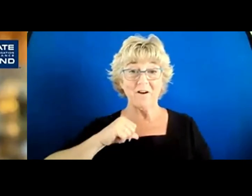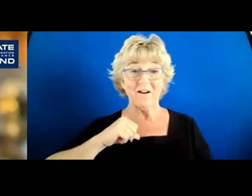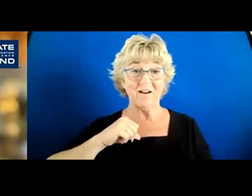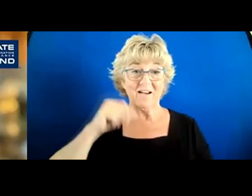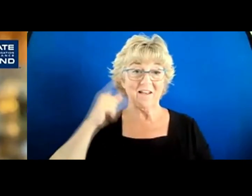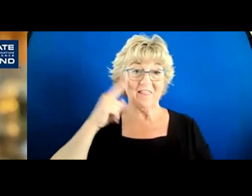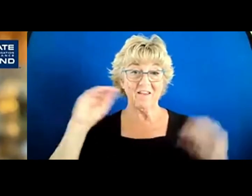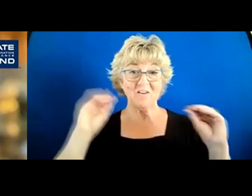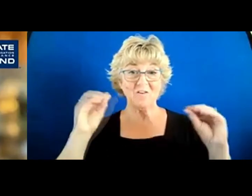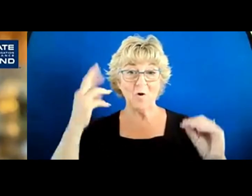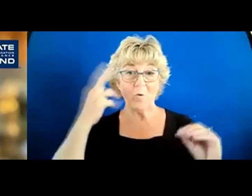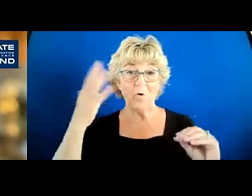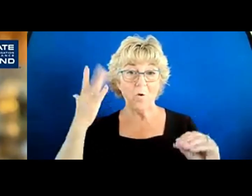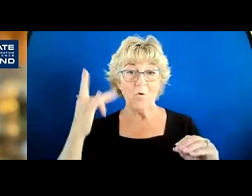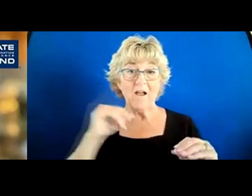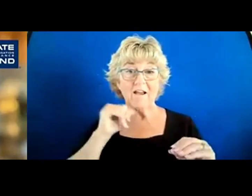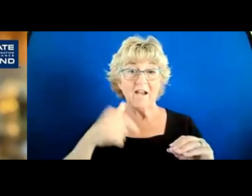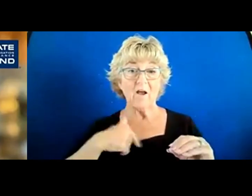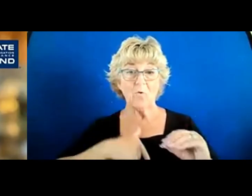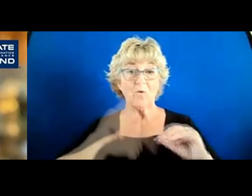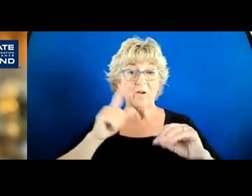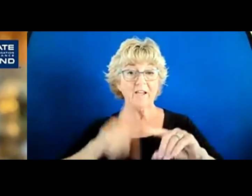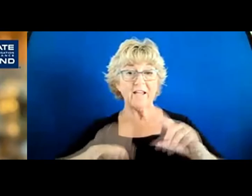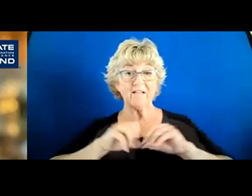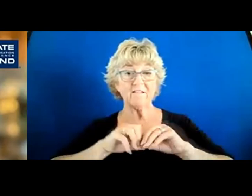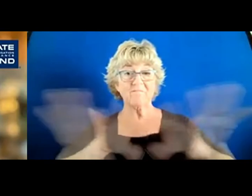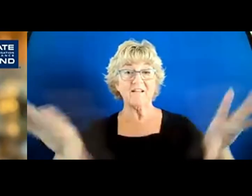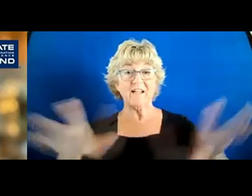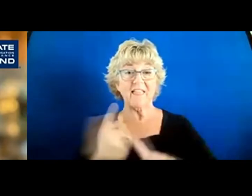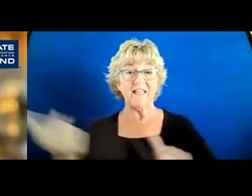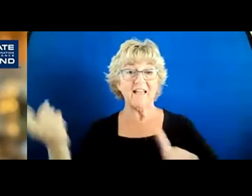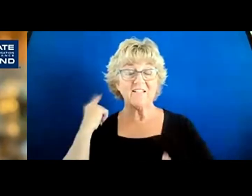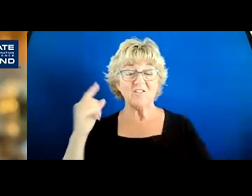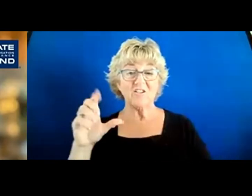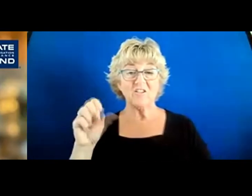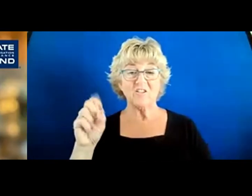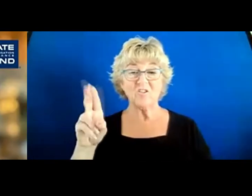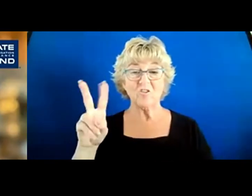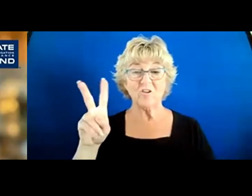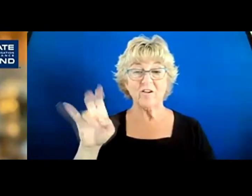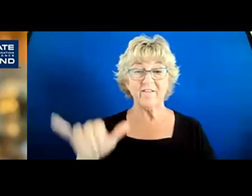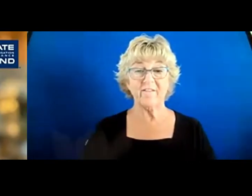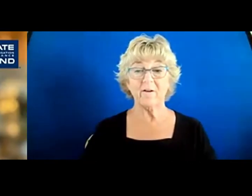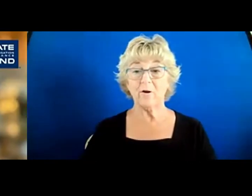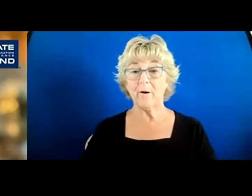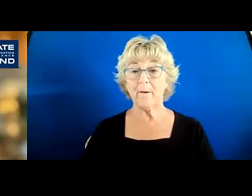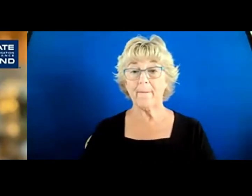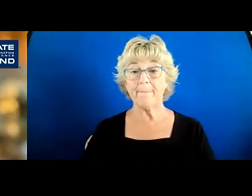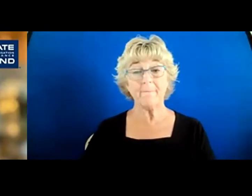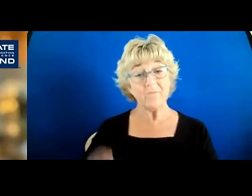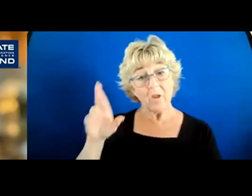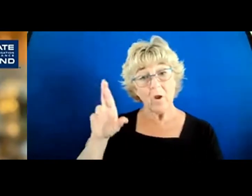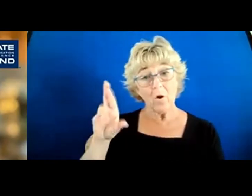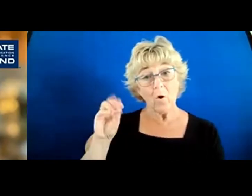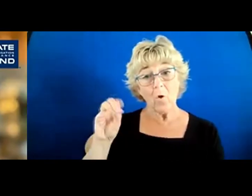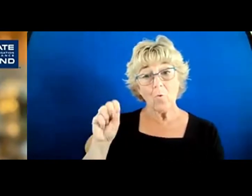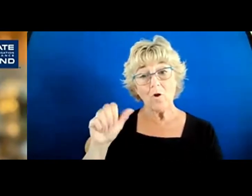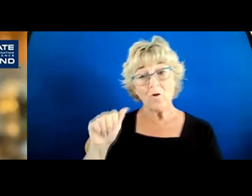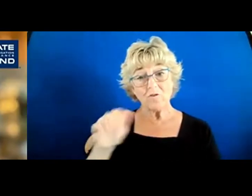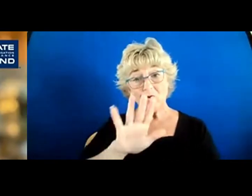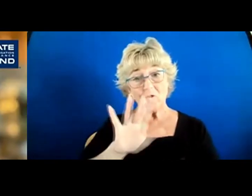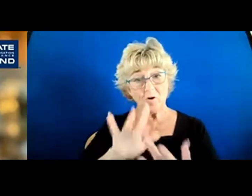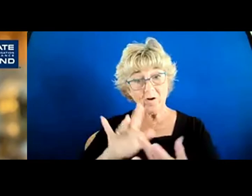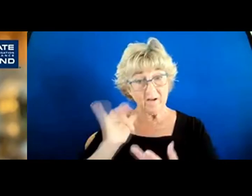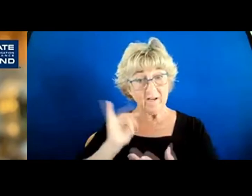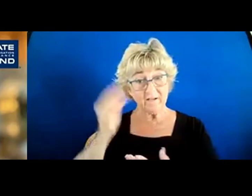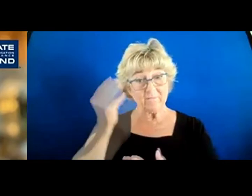don't think there's any reason why we couldn't, couldn't share last year's survey with you. Is Rosa your contact person? Should we, can we